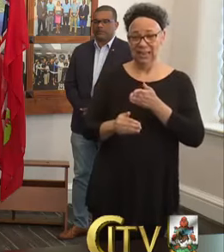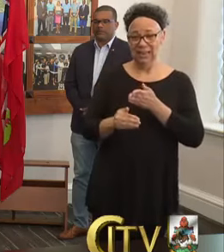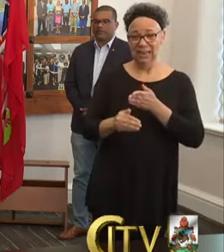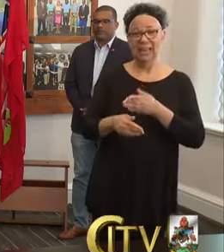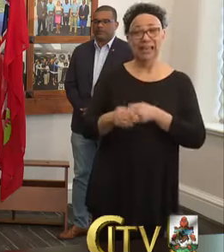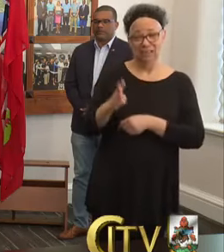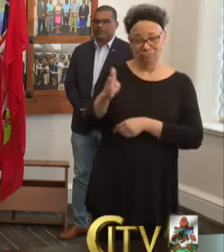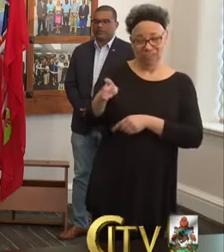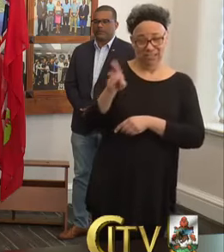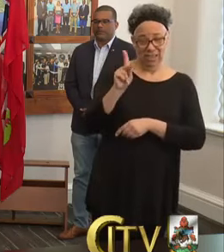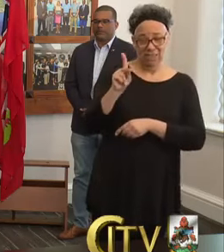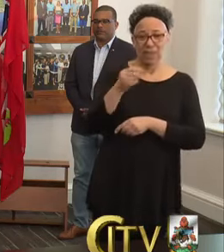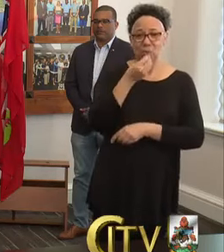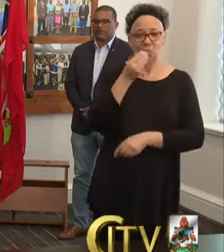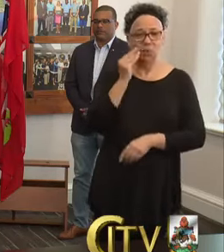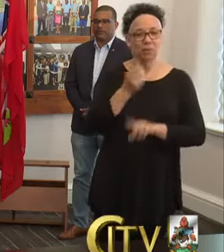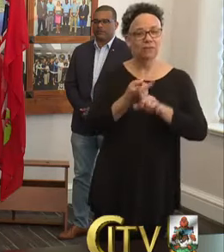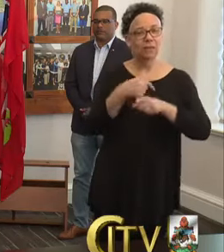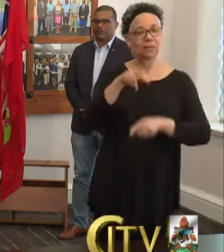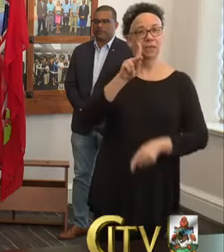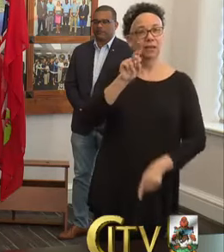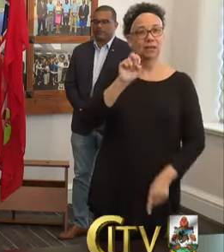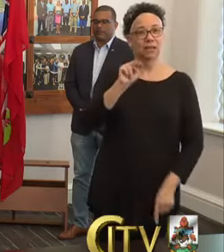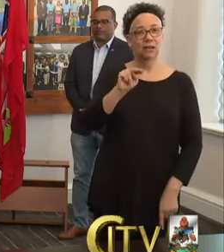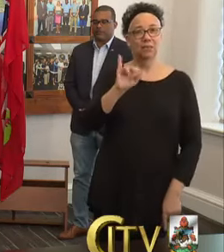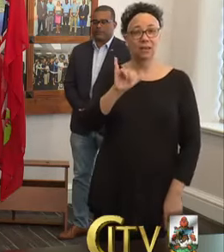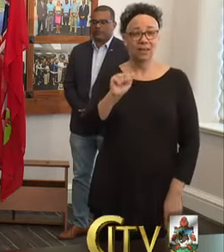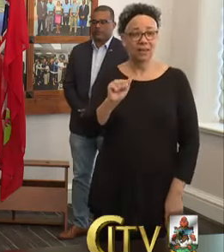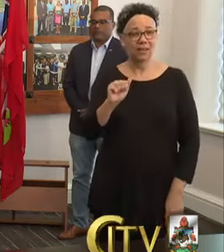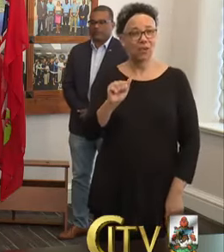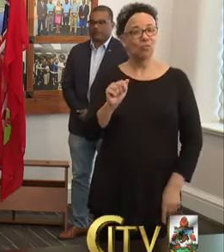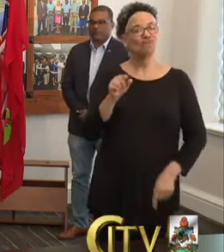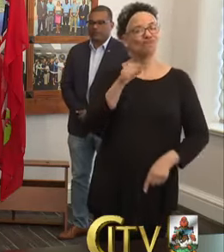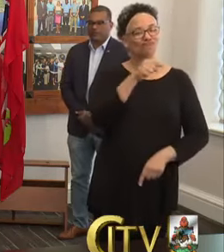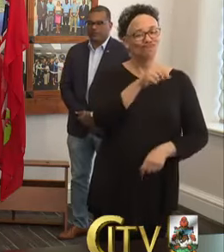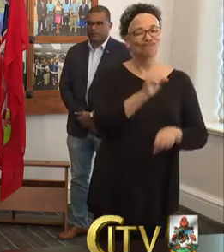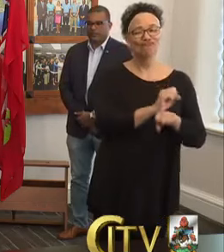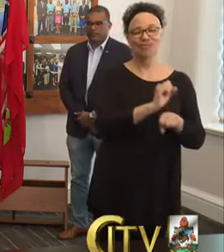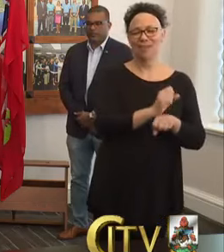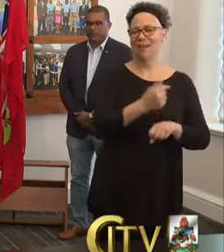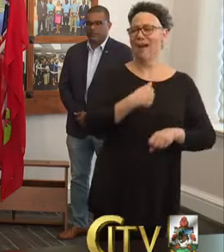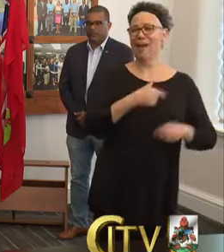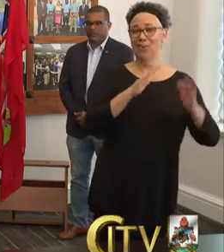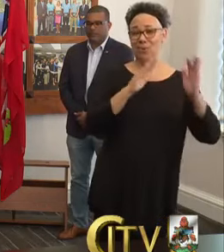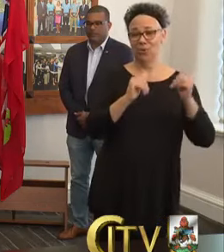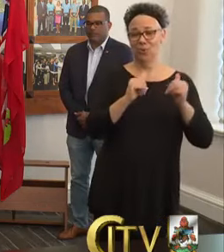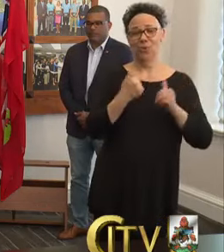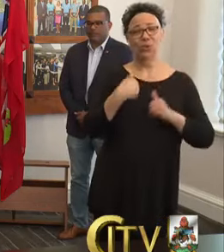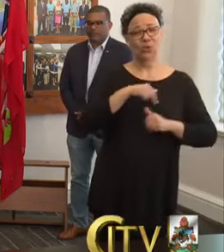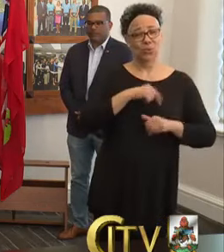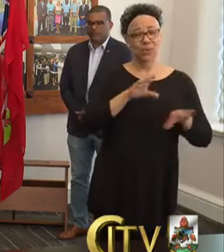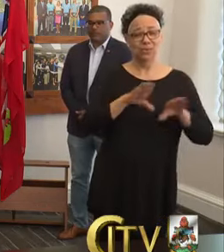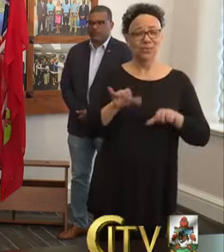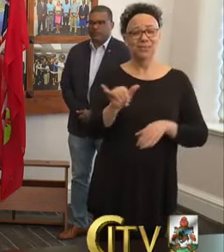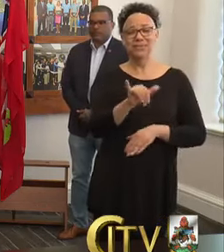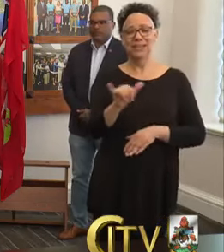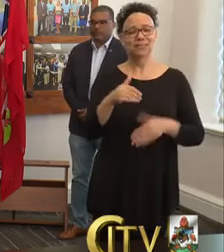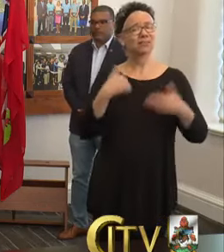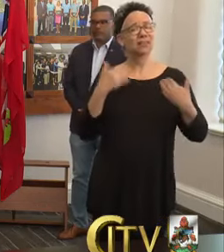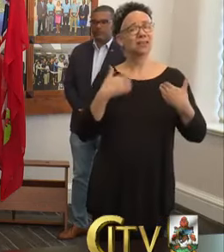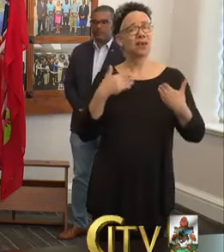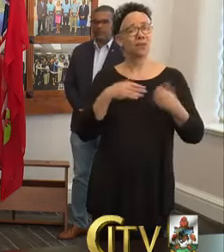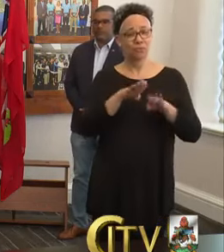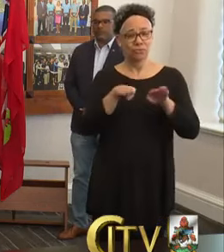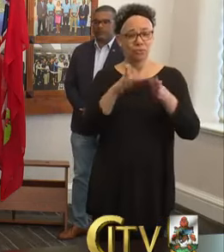to get back home from Kenya, where she was working. So I very much hope that we can deliver the same for young Bermudians and